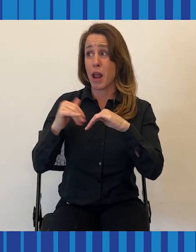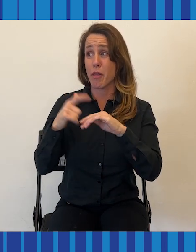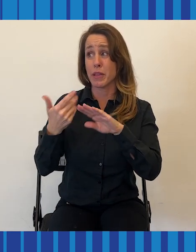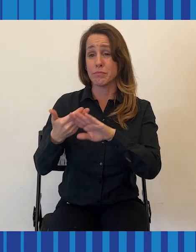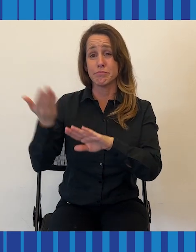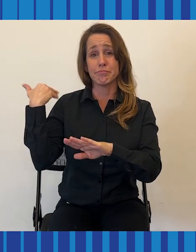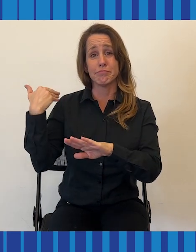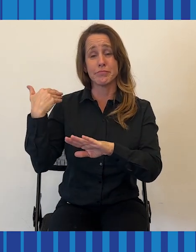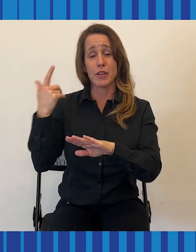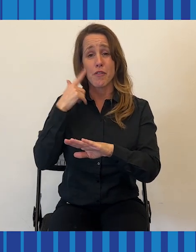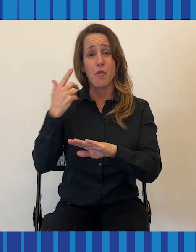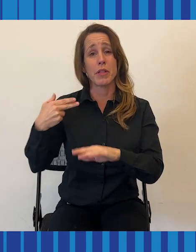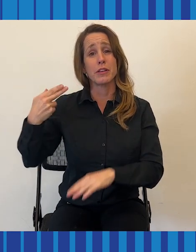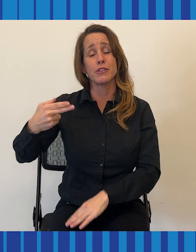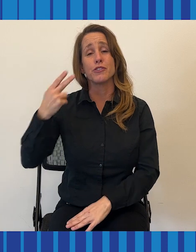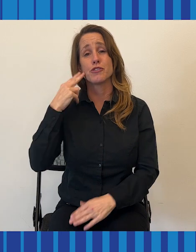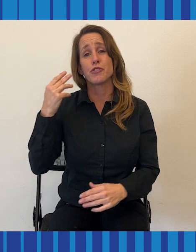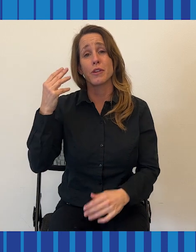of mankind.